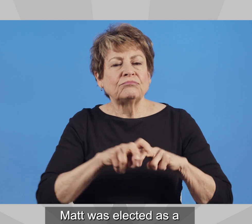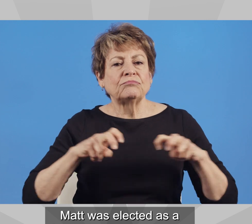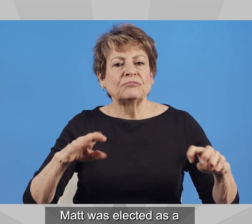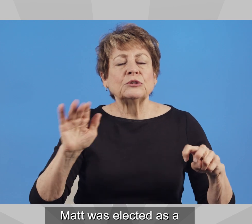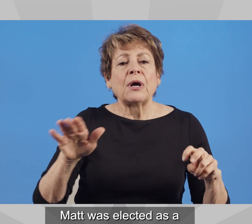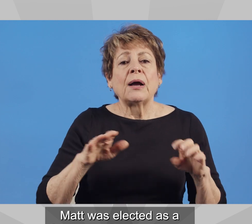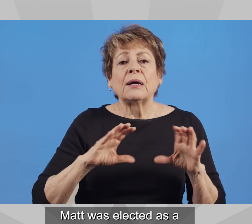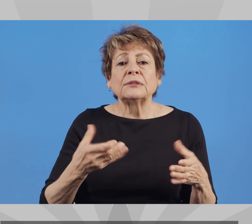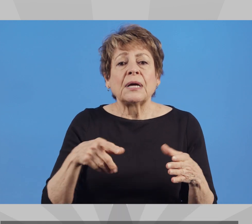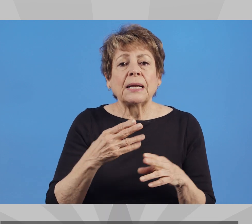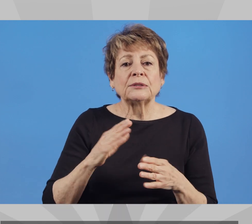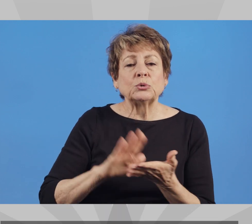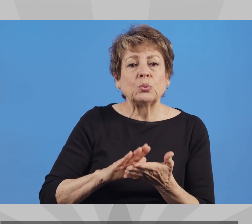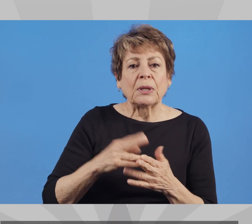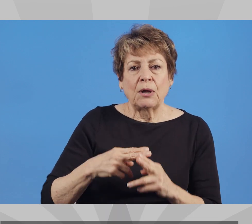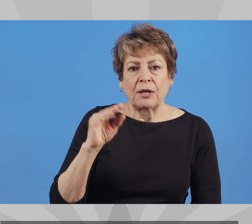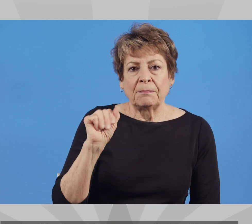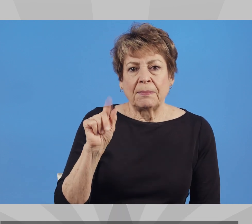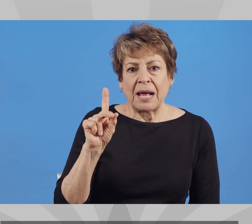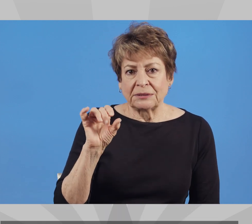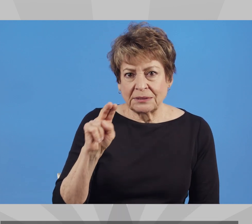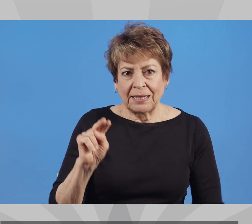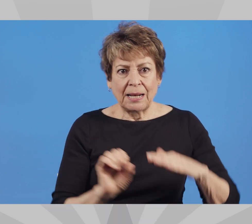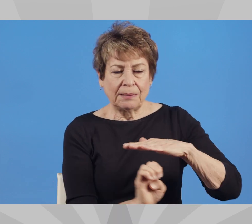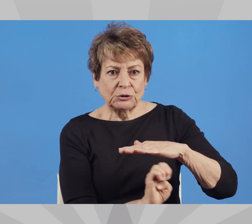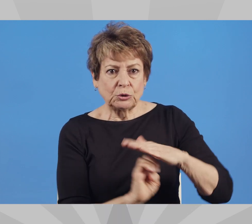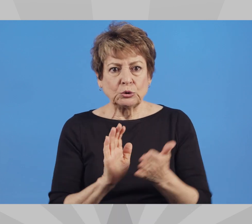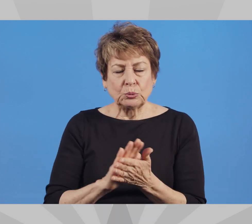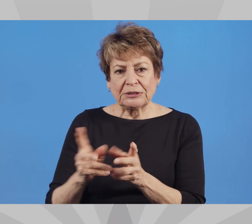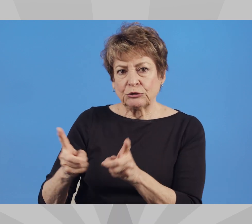elected as a governing board member in the Madison Elementary School District.